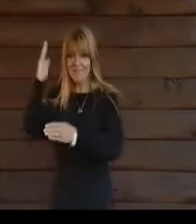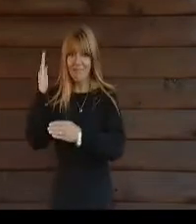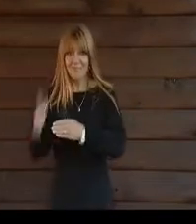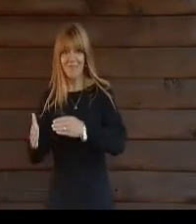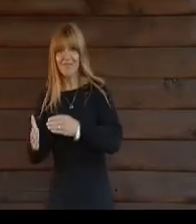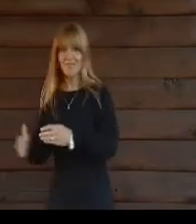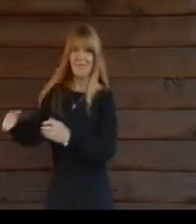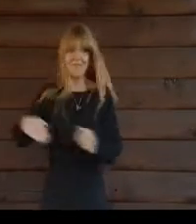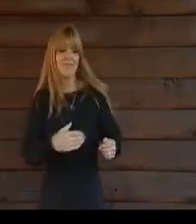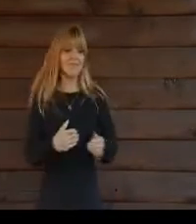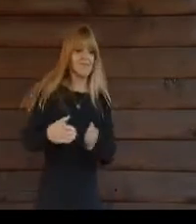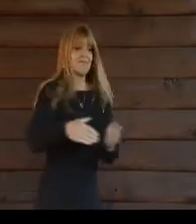the end of the